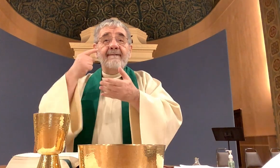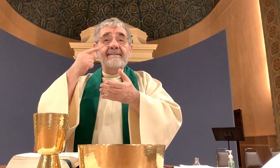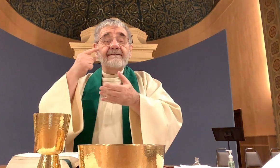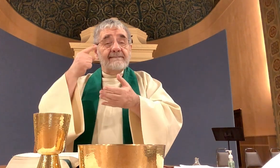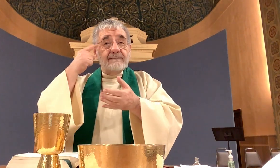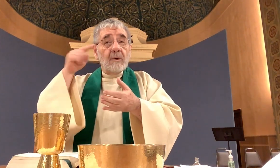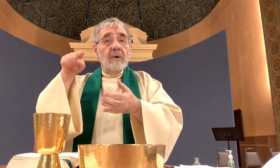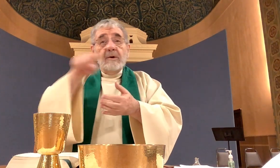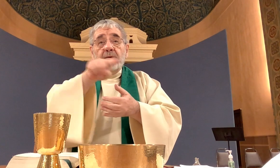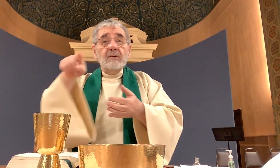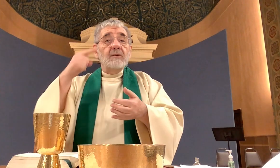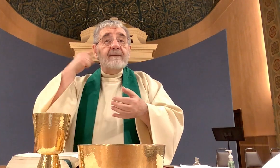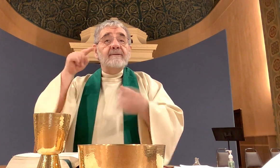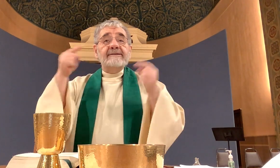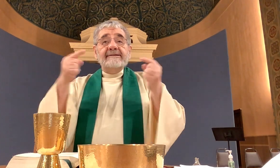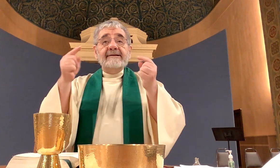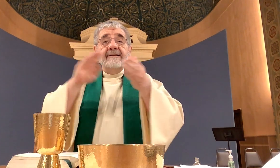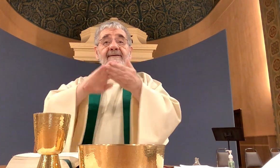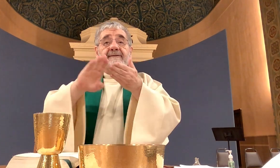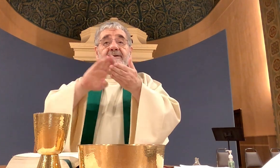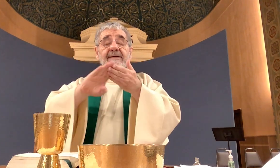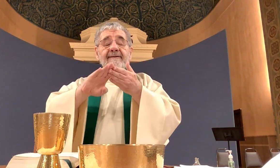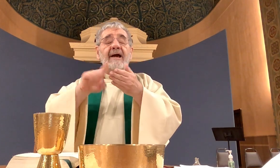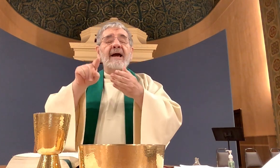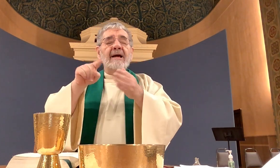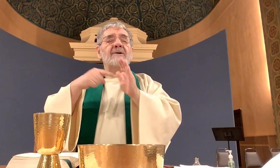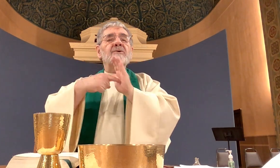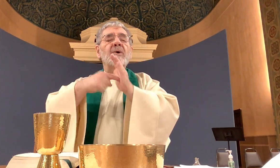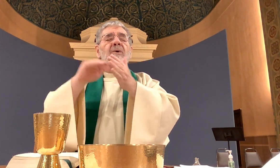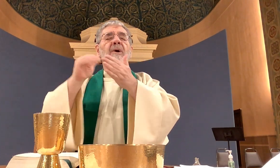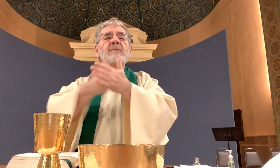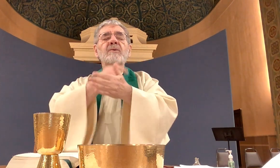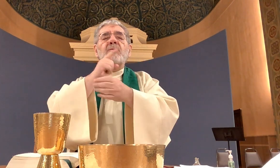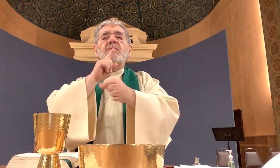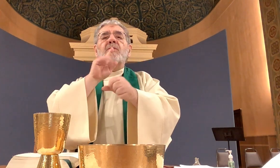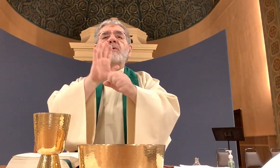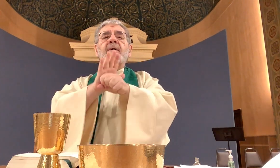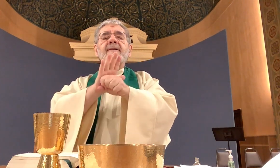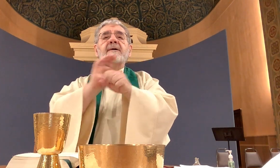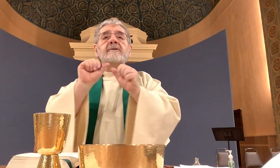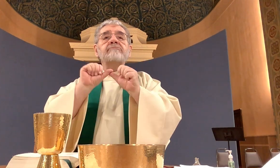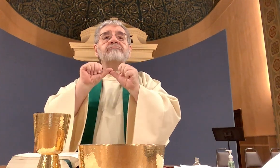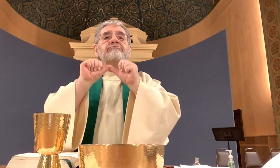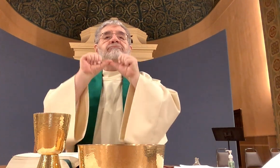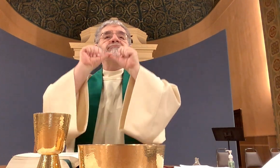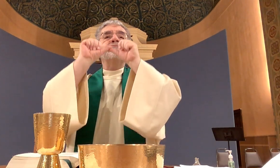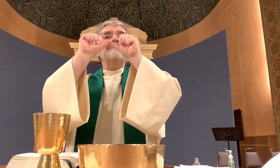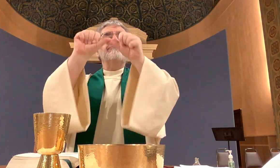new and eternal covenant which will be poured out for you and for many for the forgiveness of sins